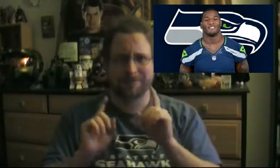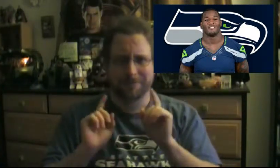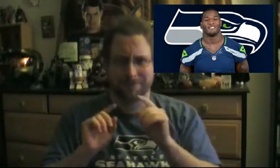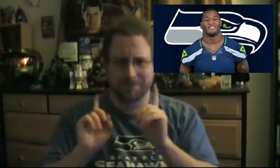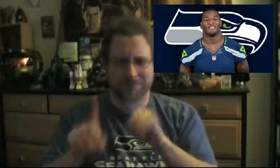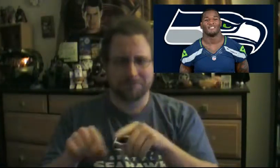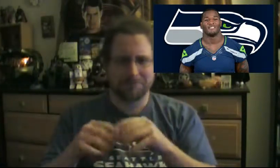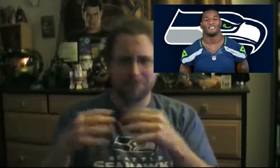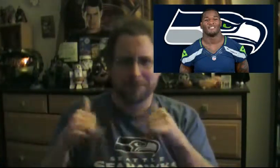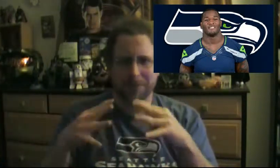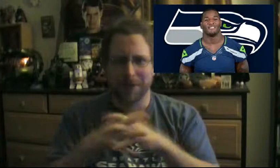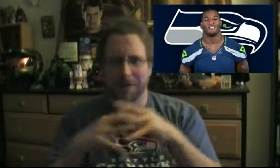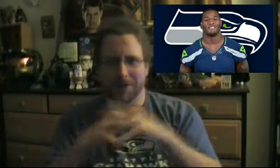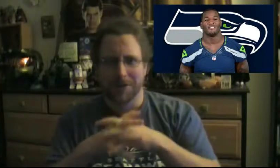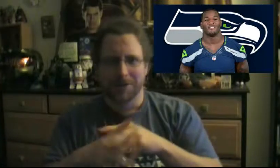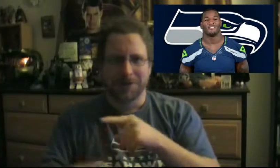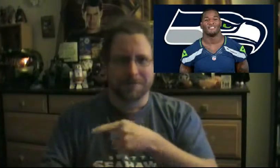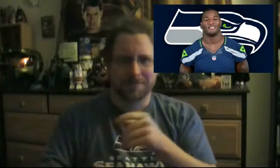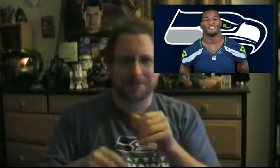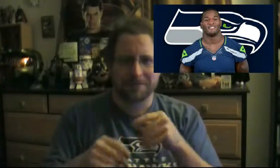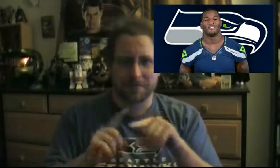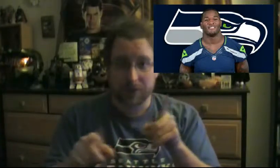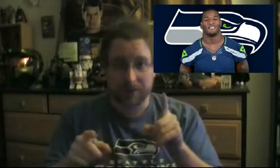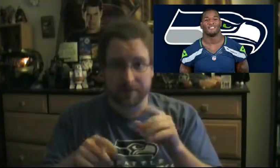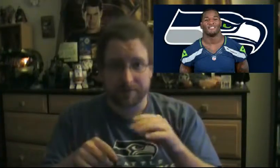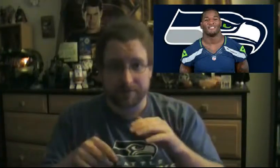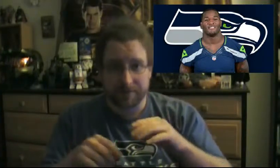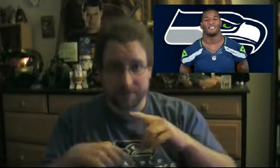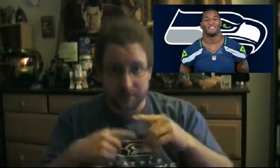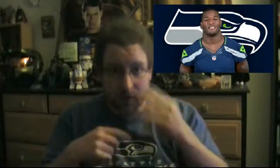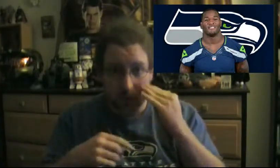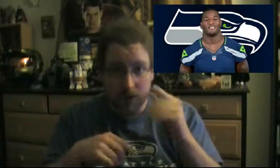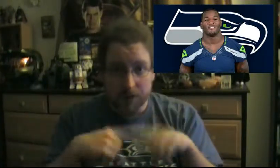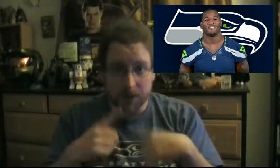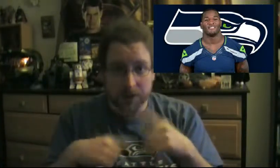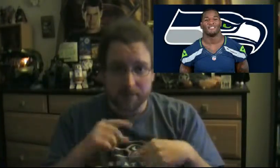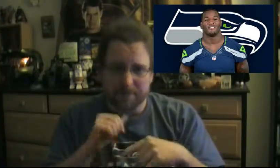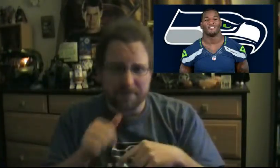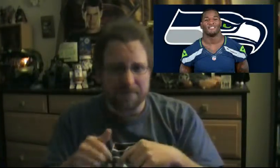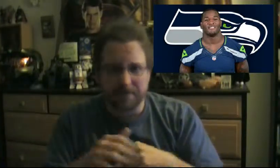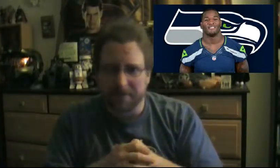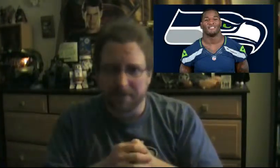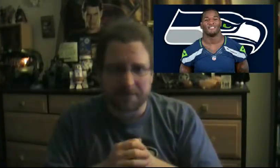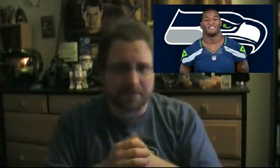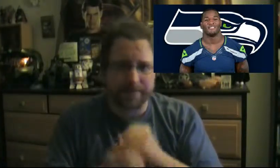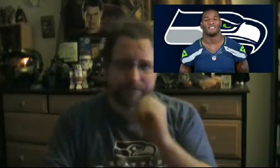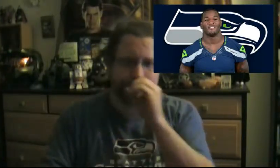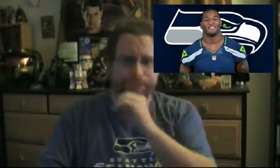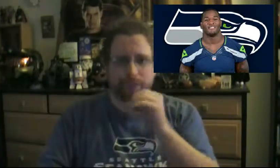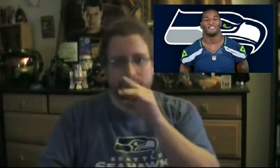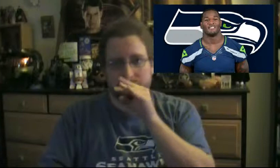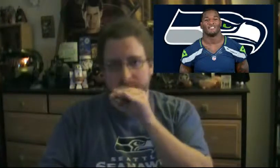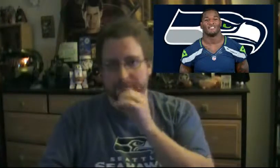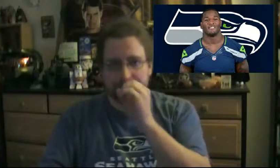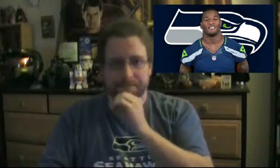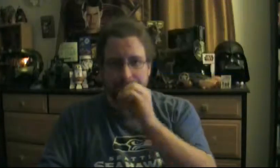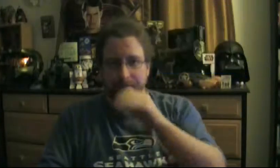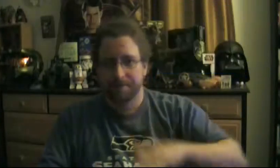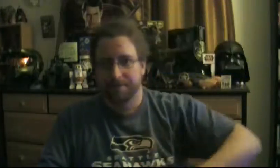meant to be. You want it. Or you bought a house. Or you've got a new job. Or you went on a really important business trip to Des Moines. You have